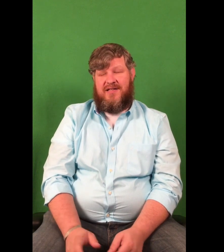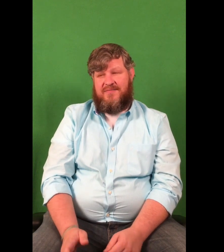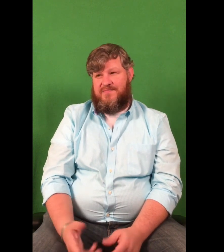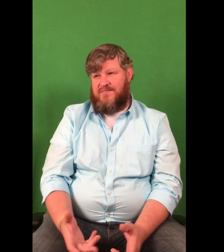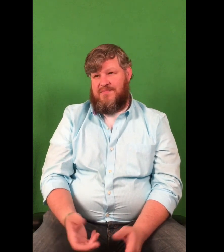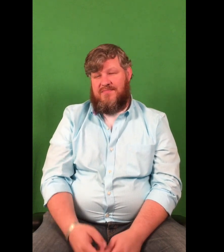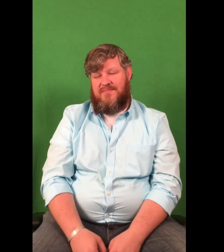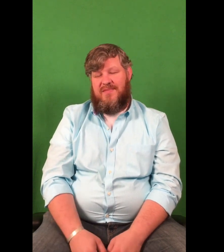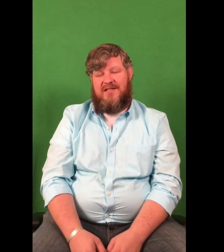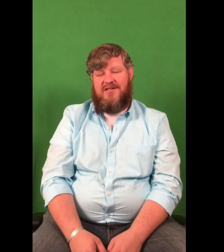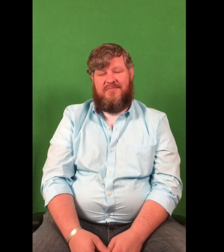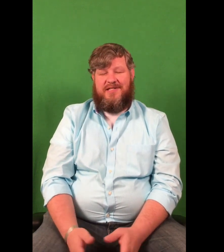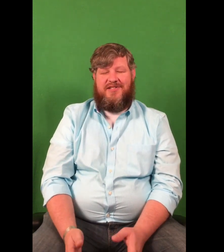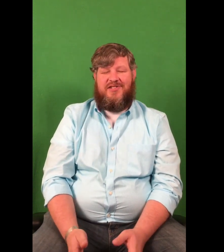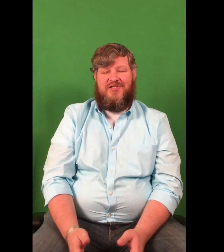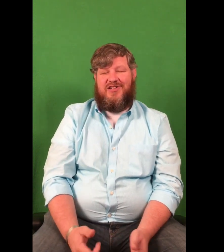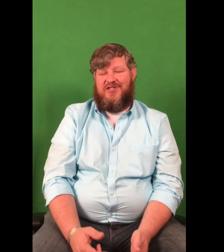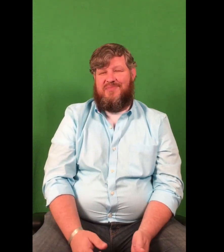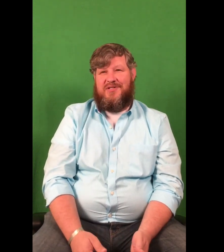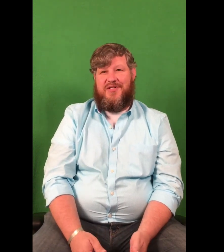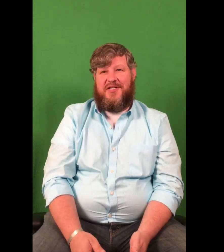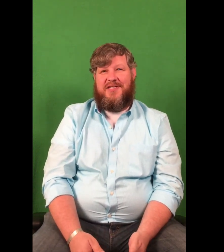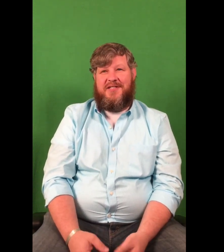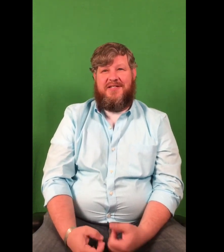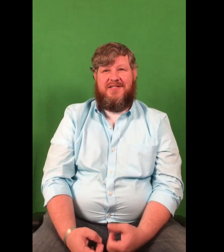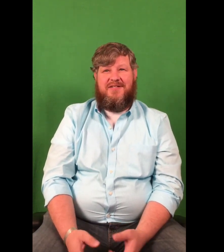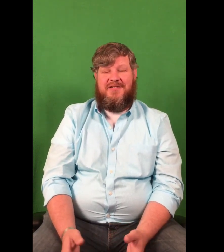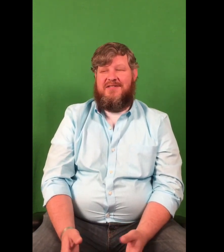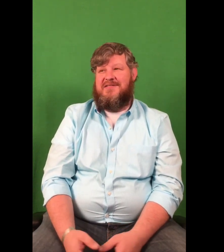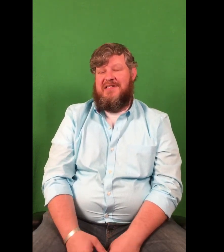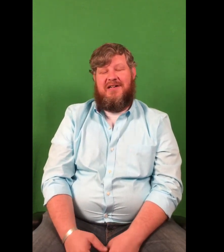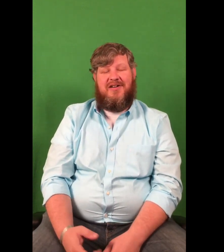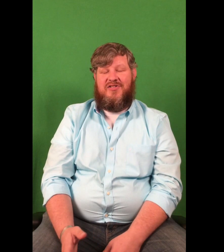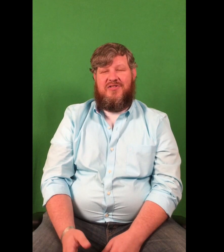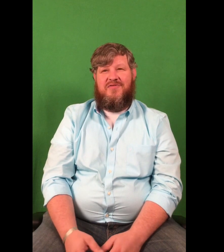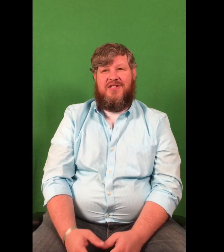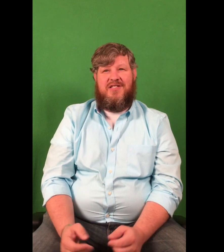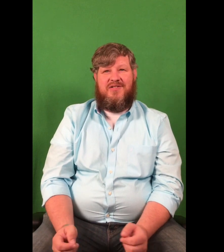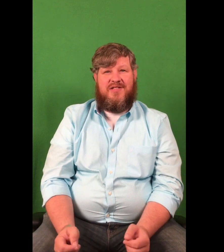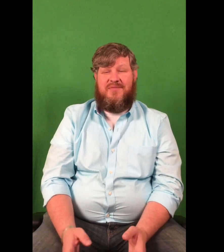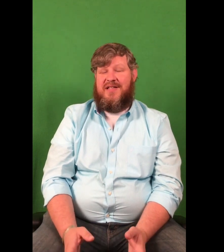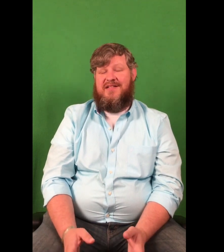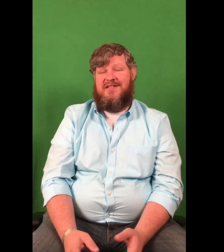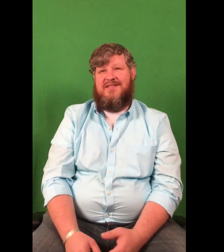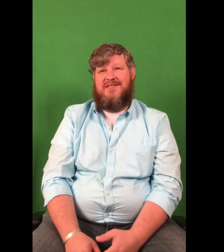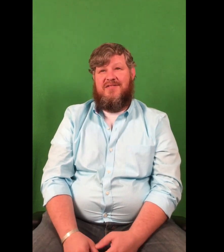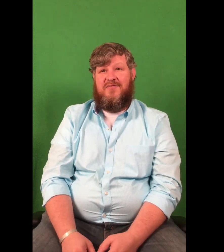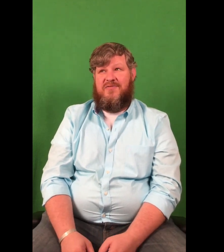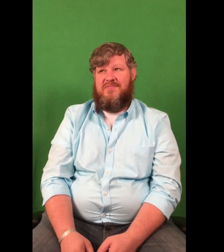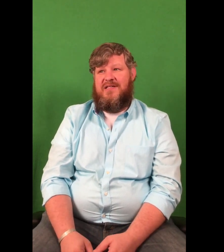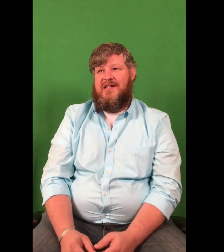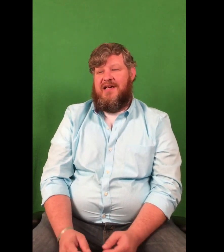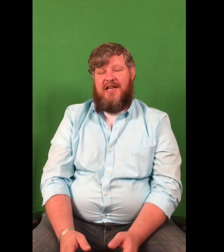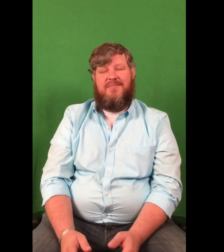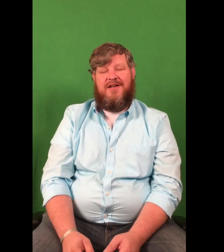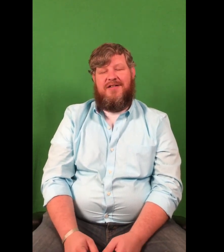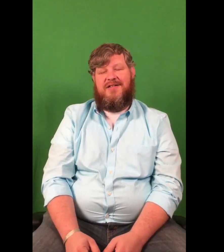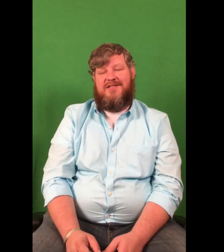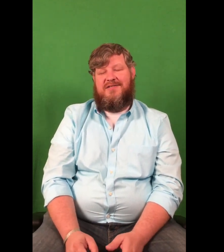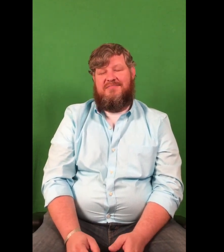that, you know, PTSD is not just a military thing. And, you know, it's also civilians and stuff like this, you know, for anybody that's,